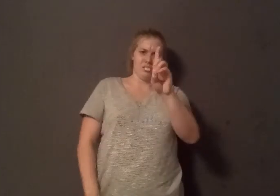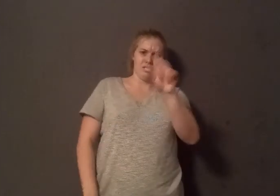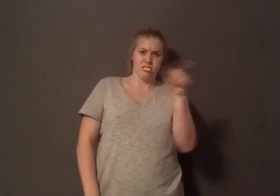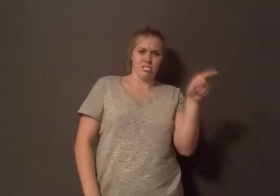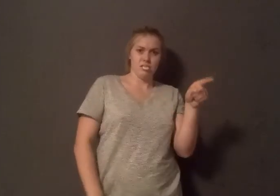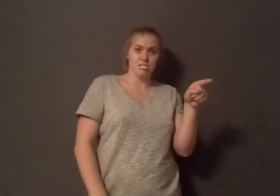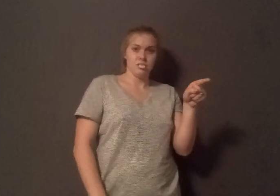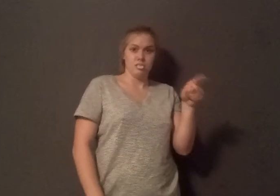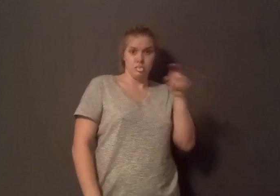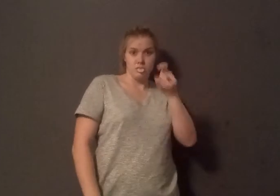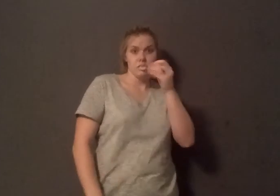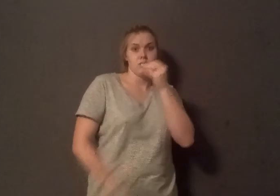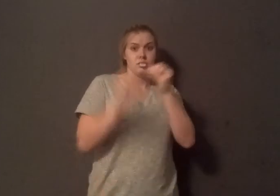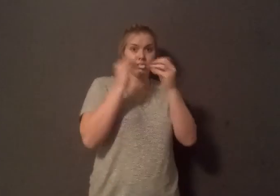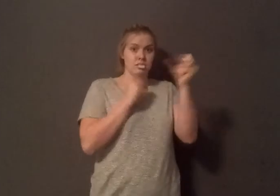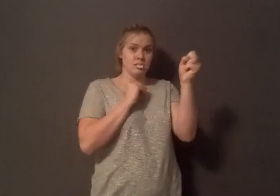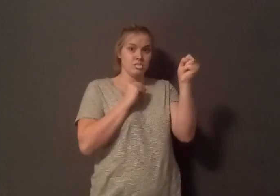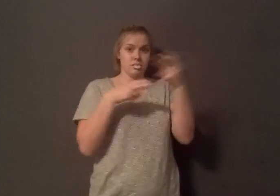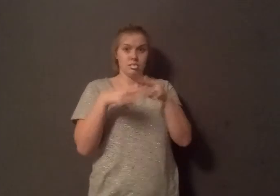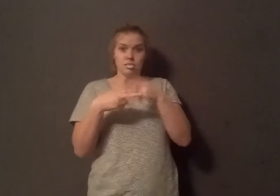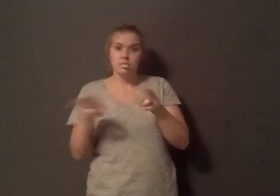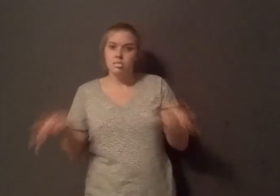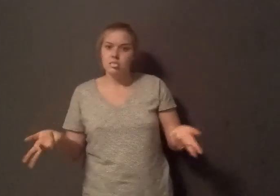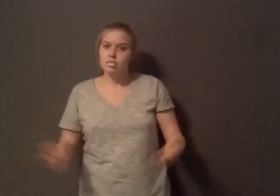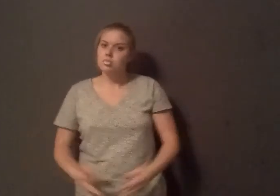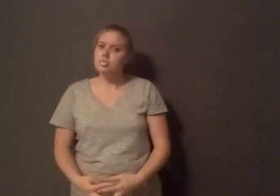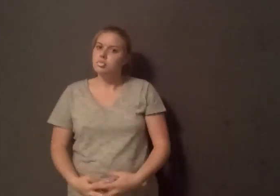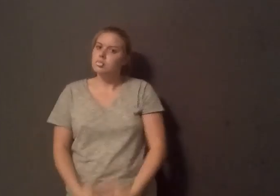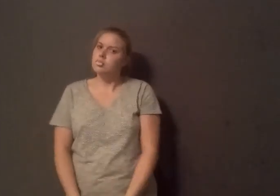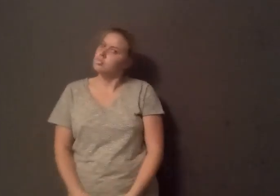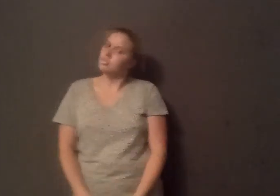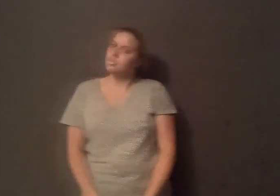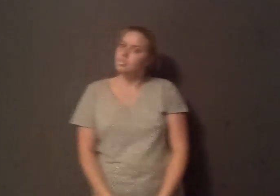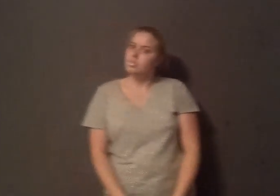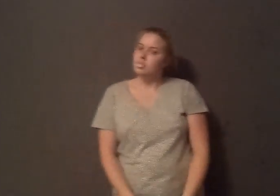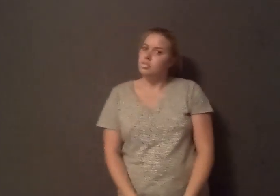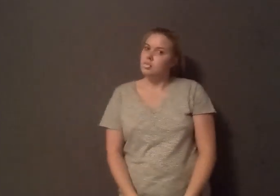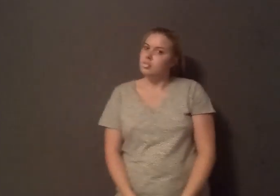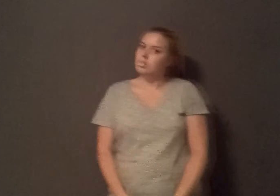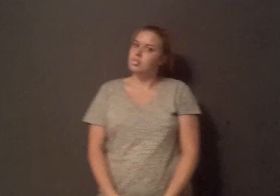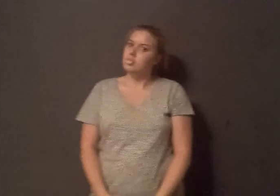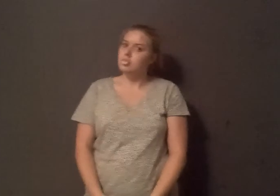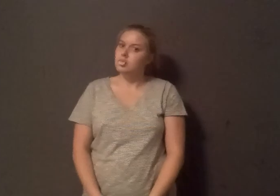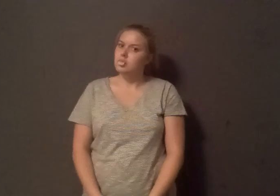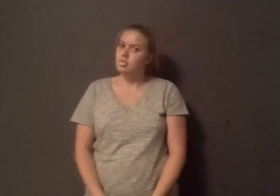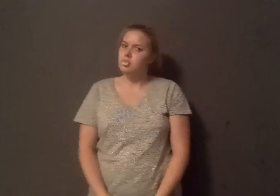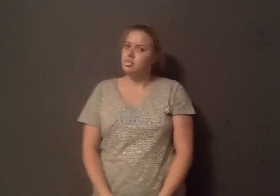mission of the American Diabetes Association is to identify a prevention and a